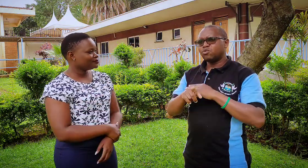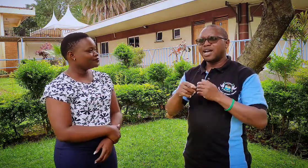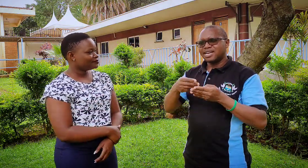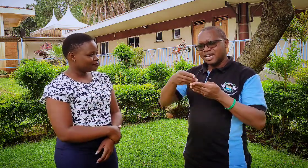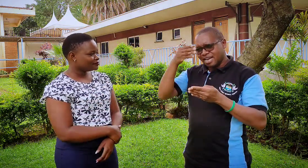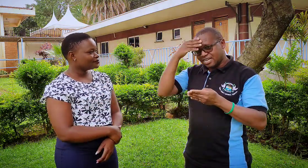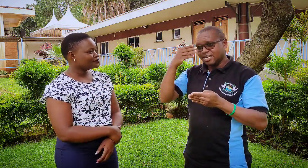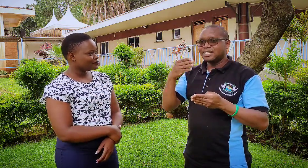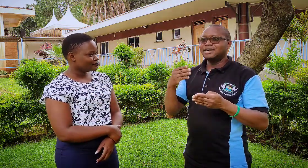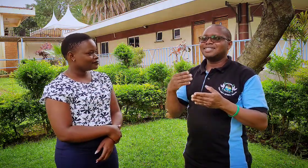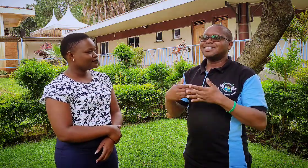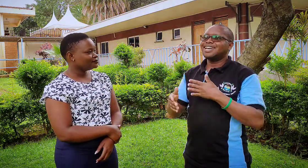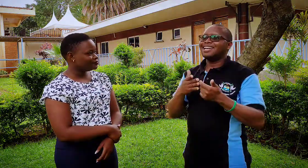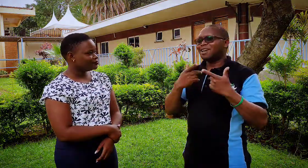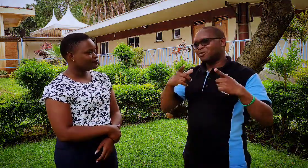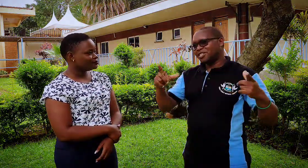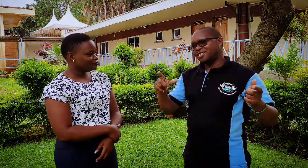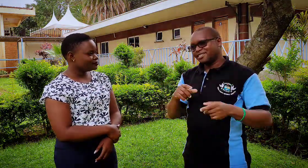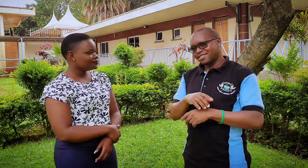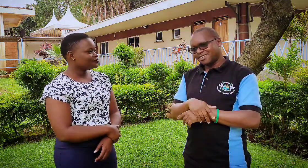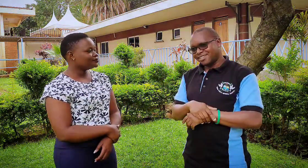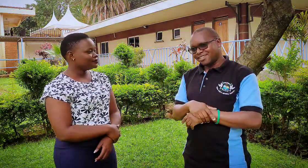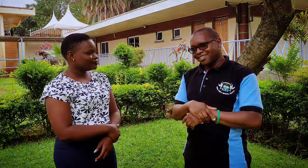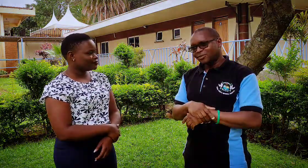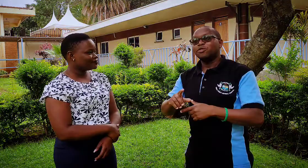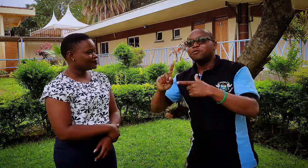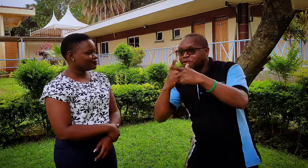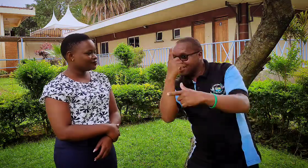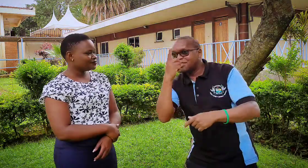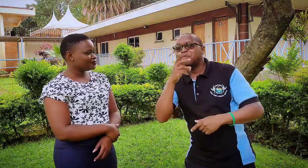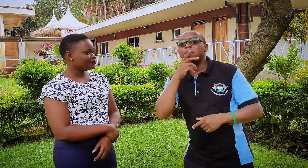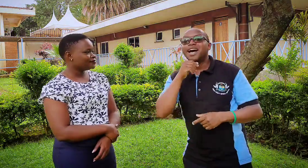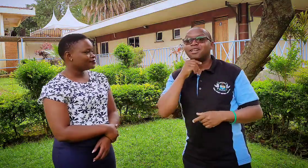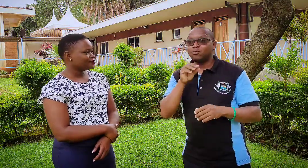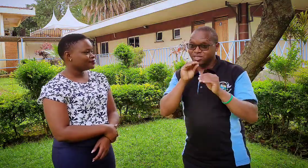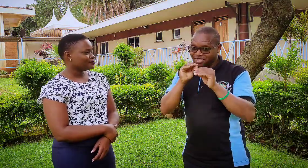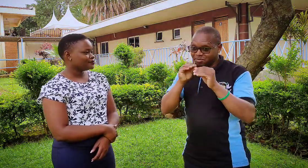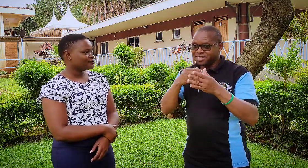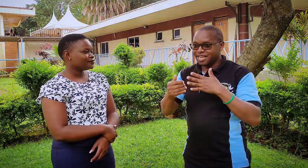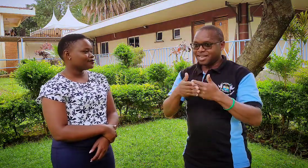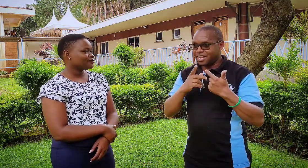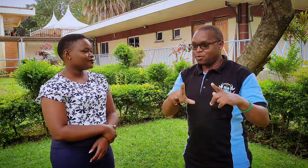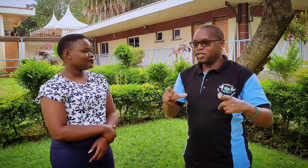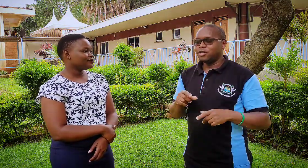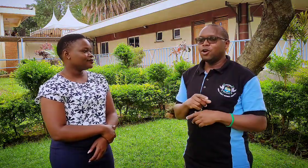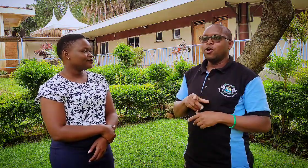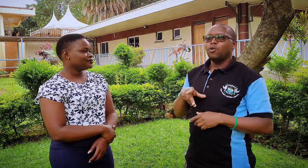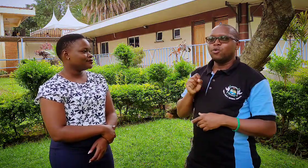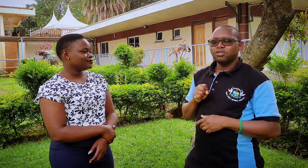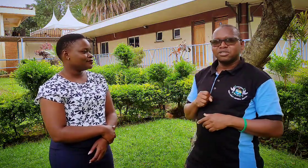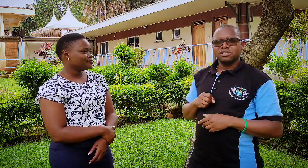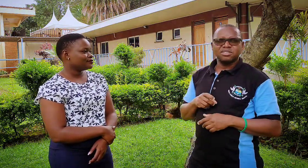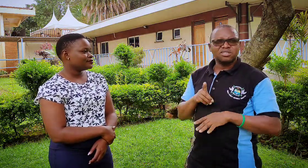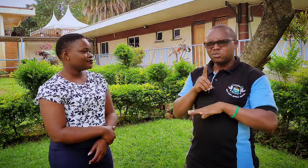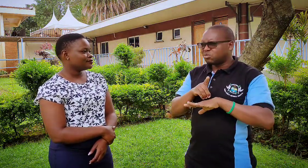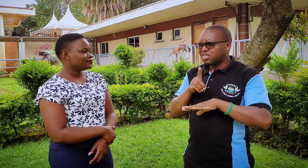so the first man to teach me sign language who was a doctor